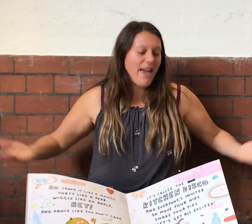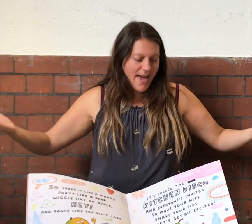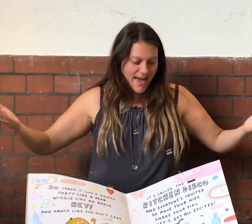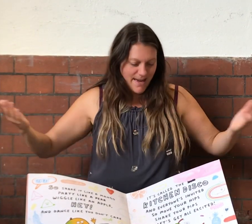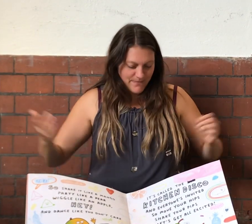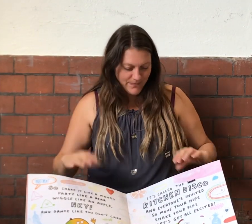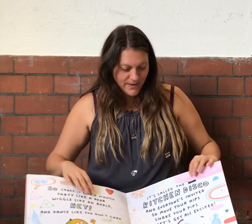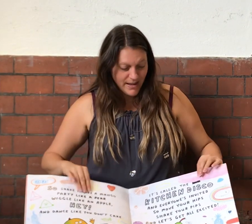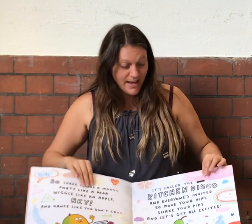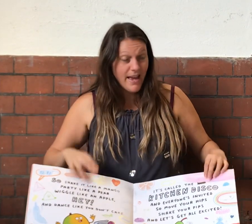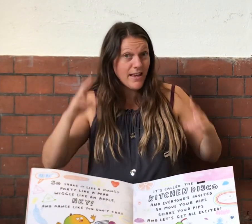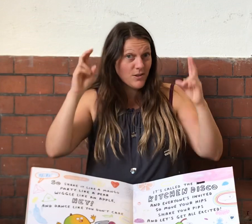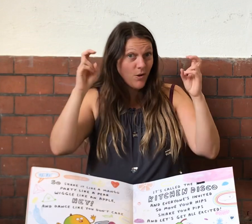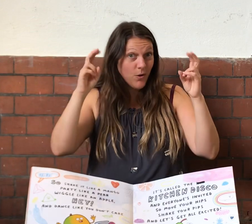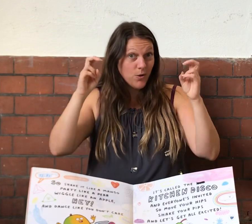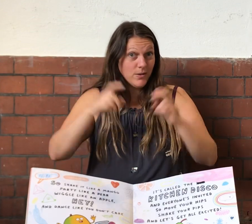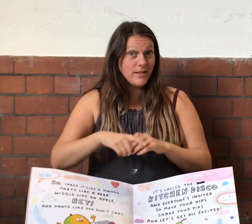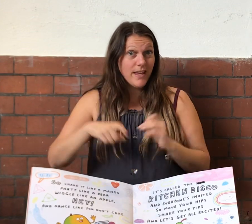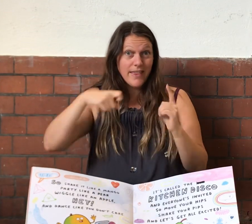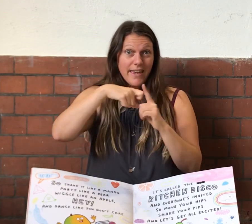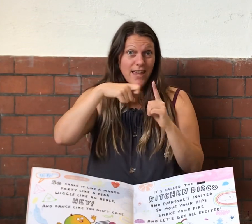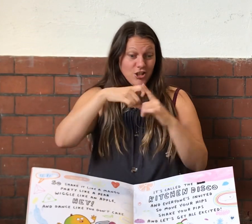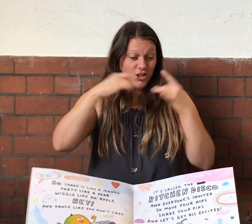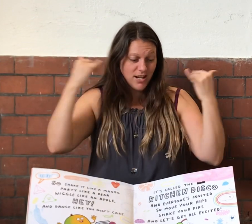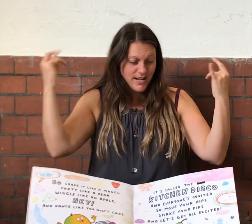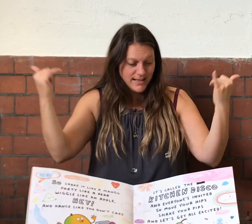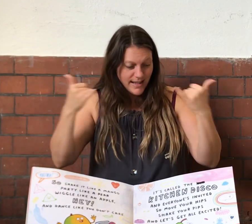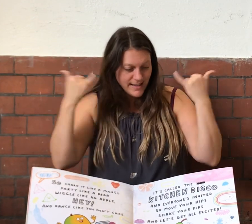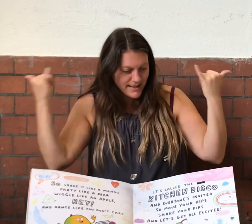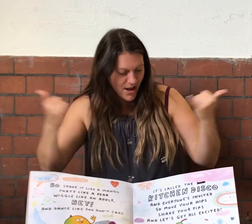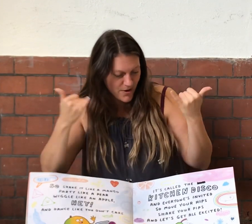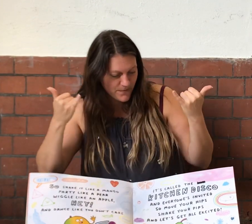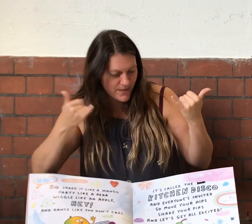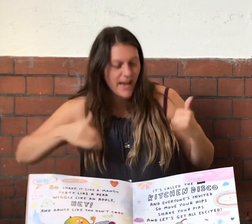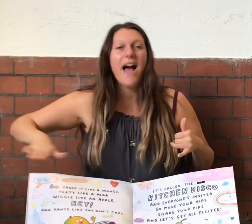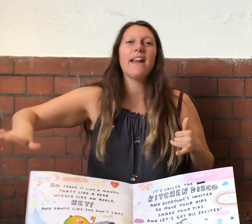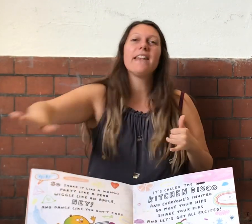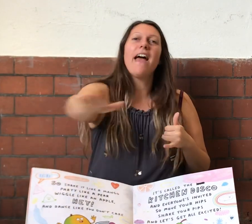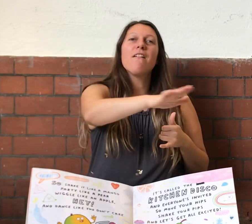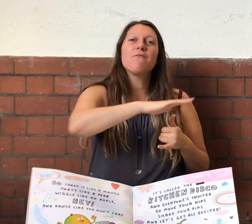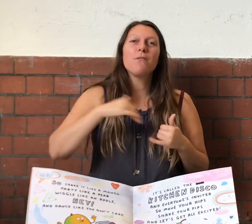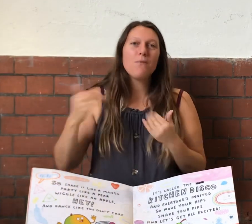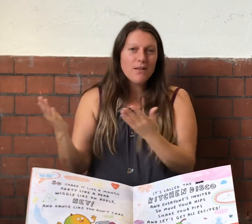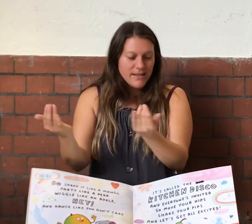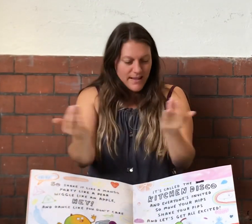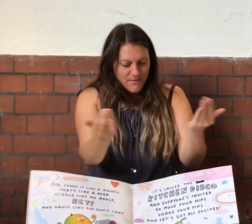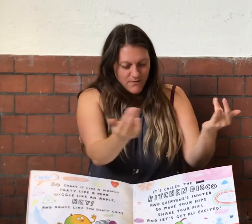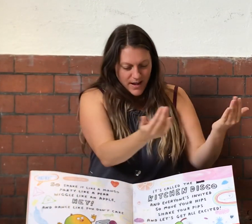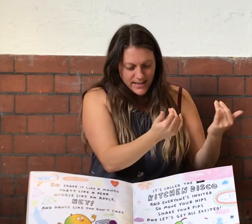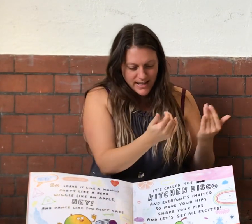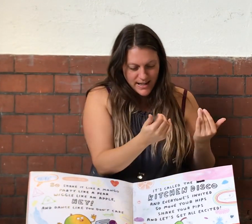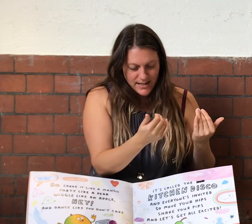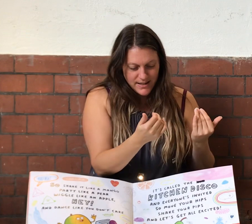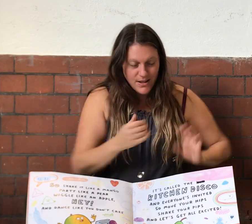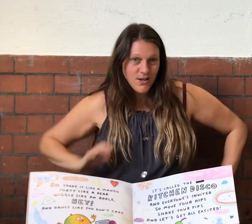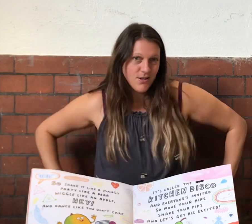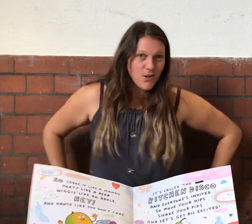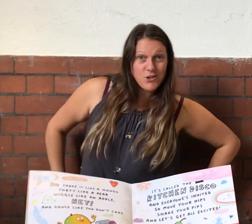care. It's called the Kitchen Disco and everyone's invited. So,